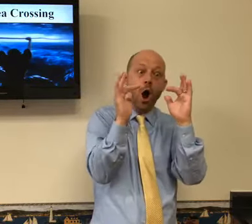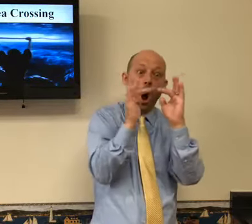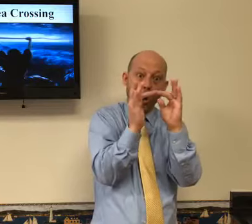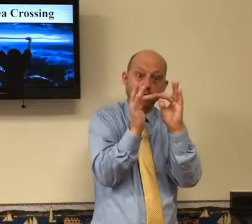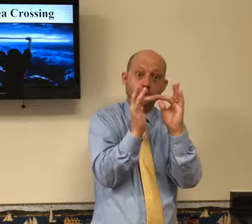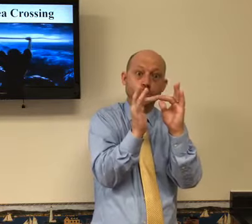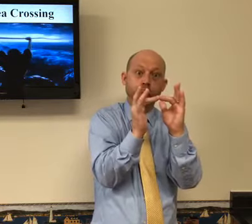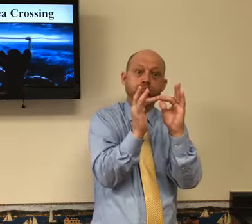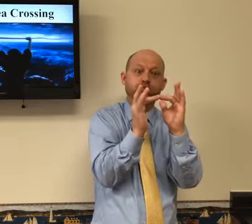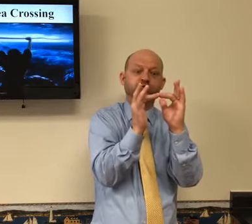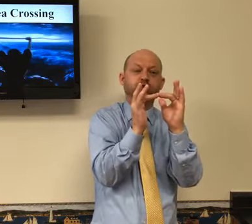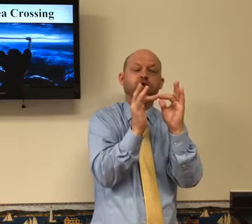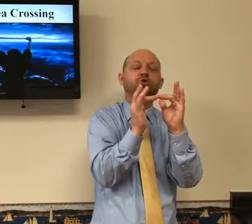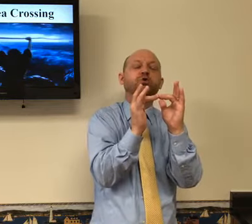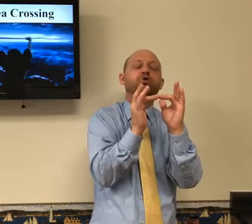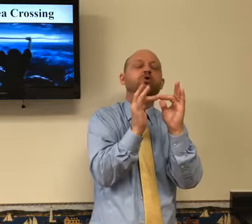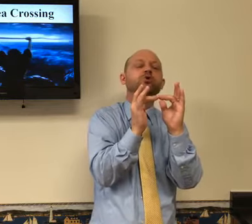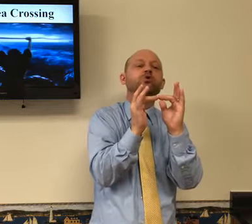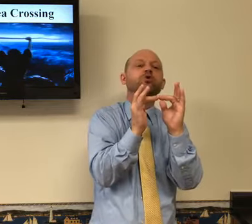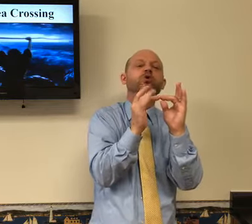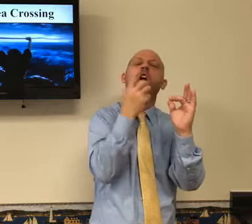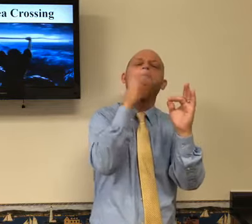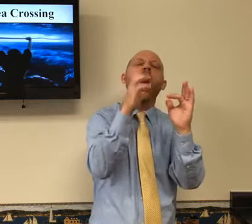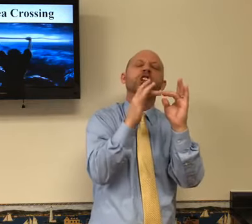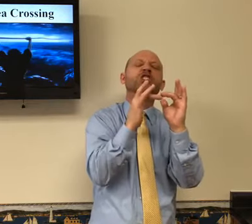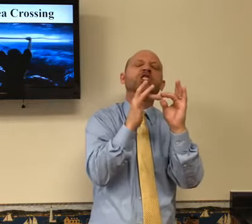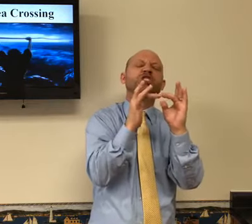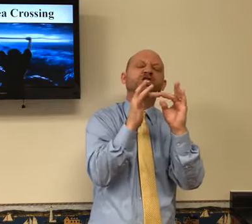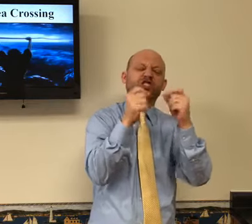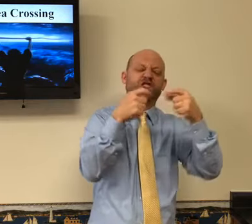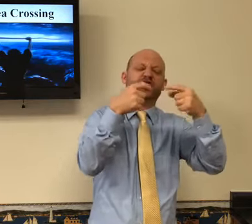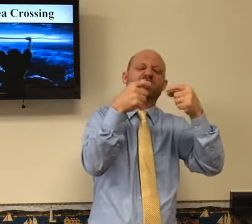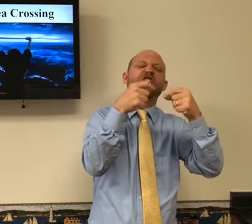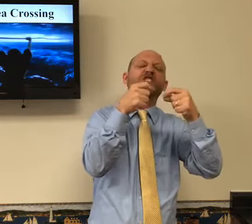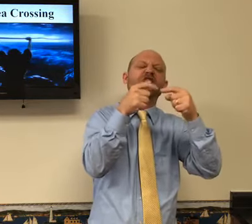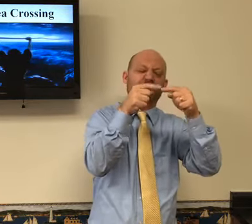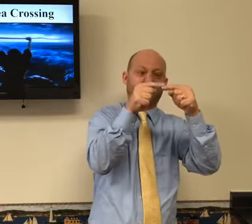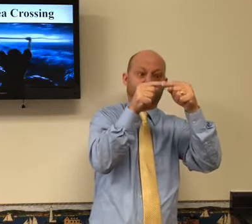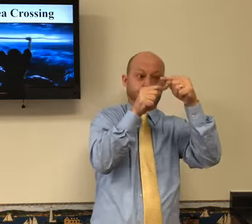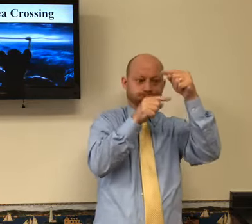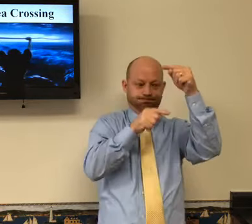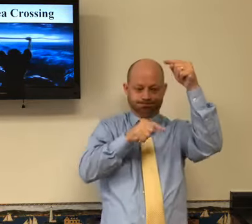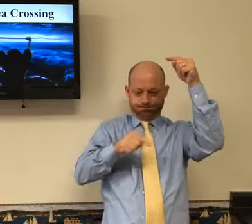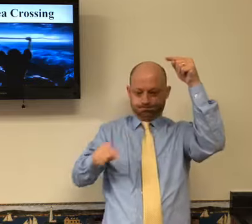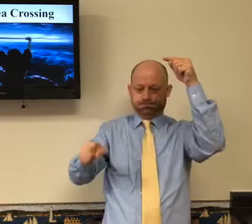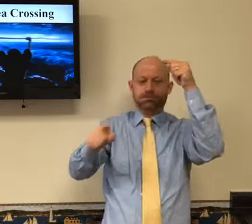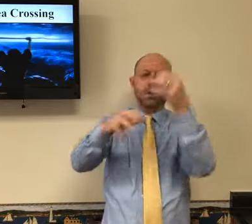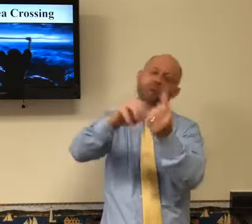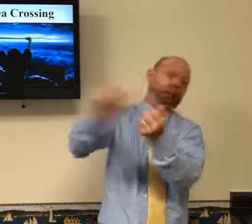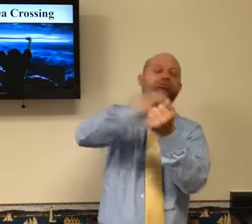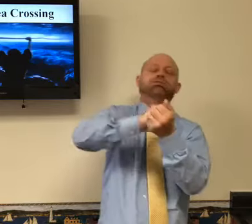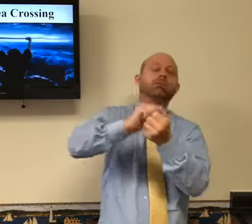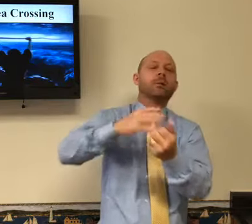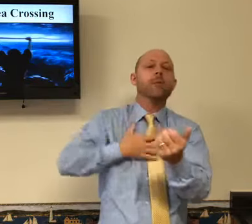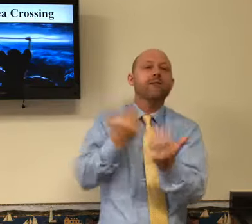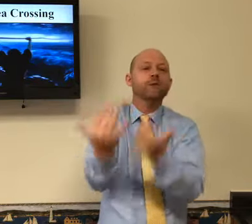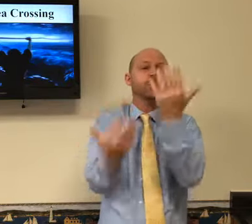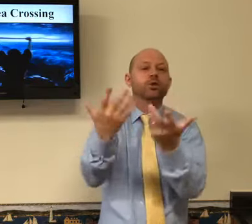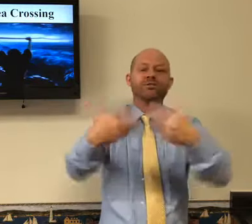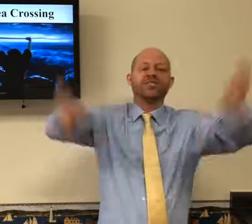because the wires were not supposed to touch because we had a furnace and an air conditioner on the same thermostat. And what happened